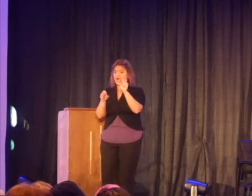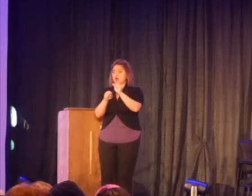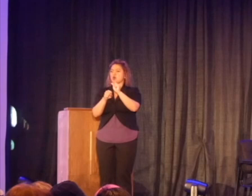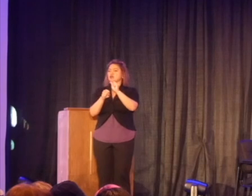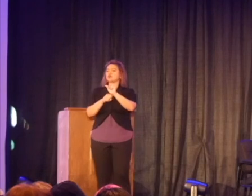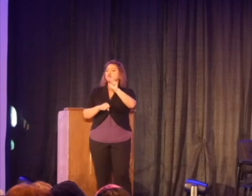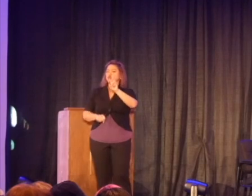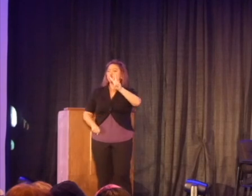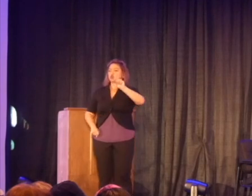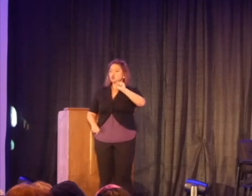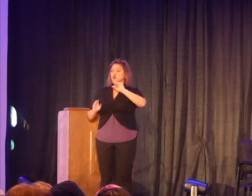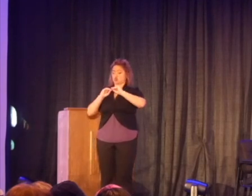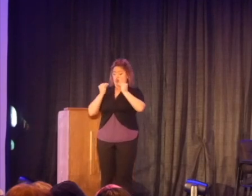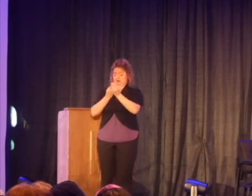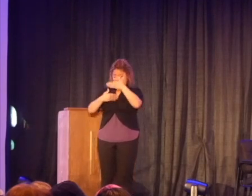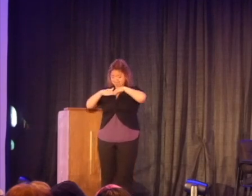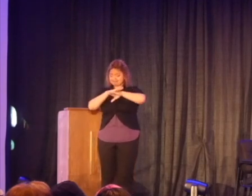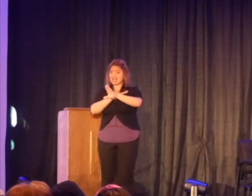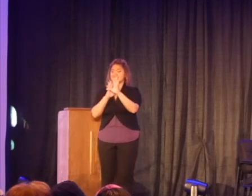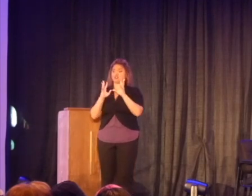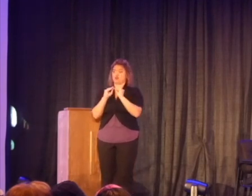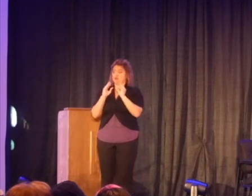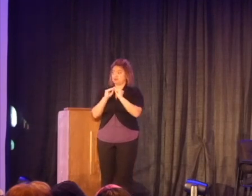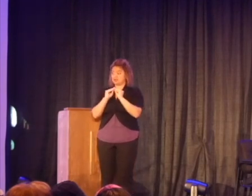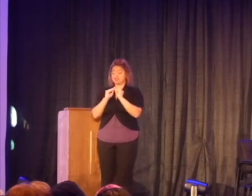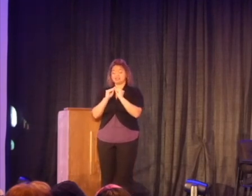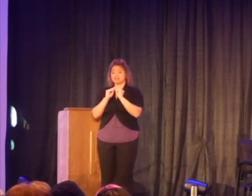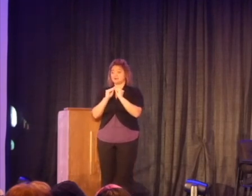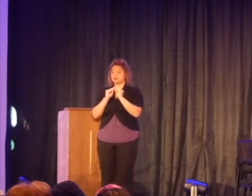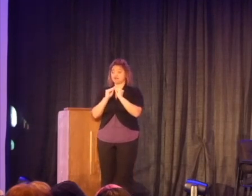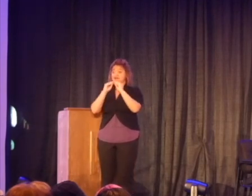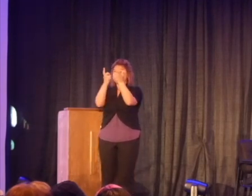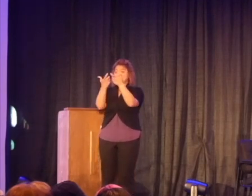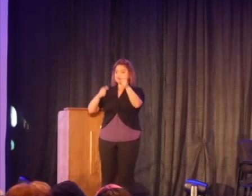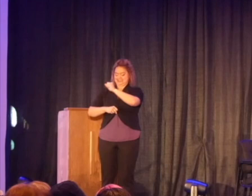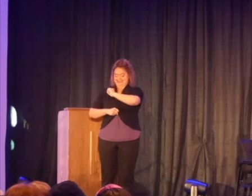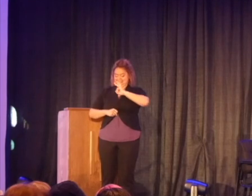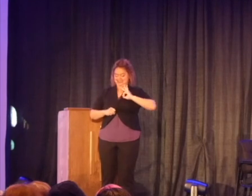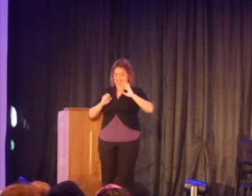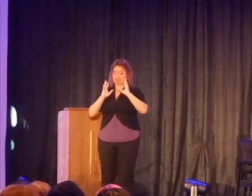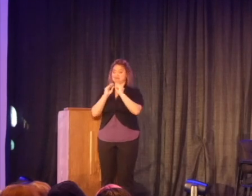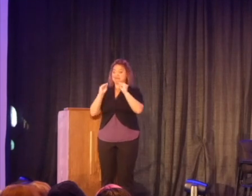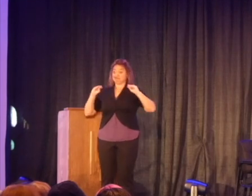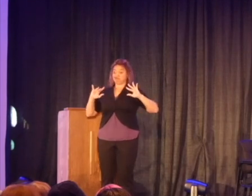organizations where I've gone into meetings, large staff meetings,